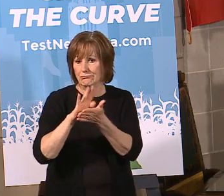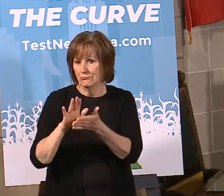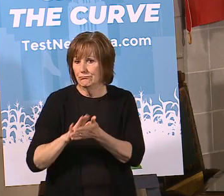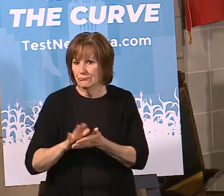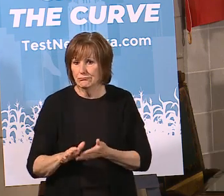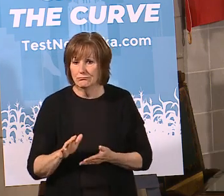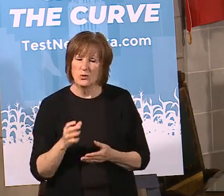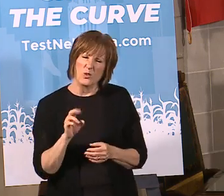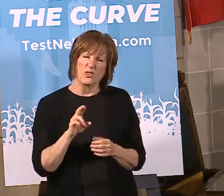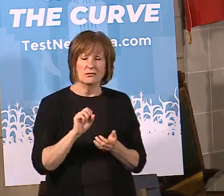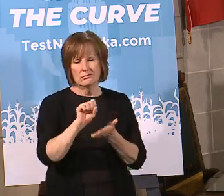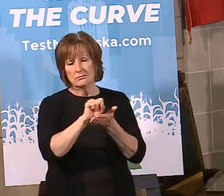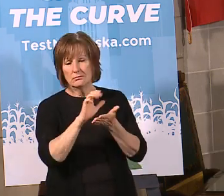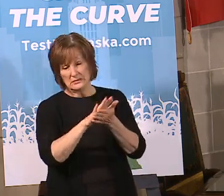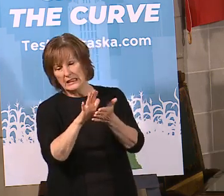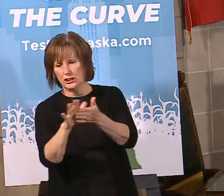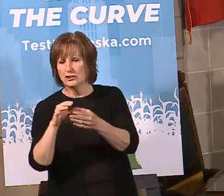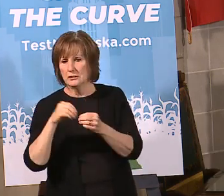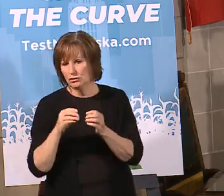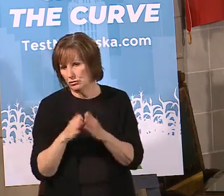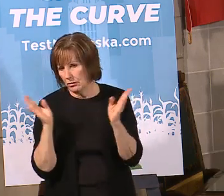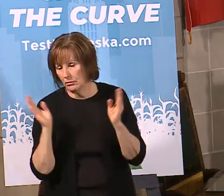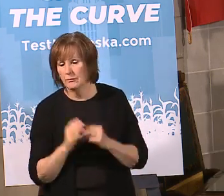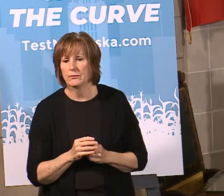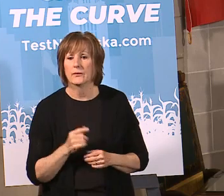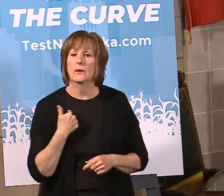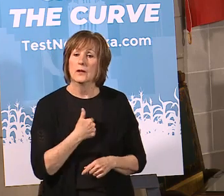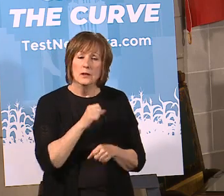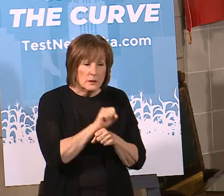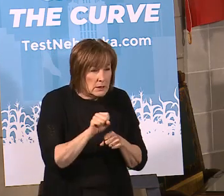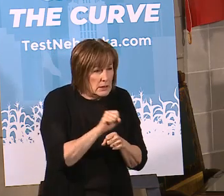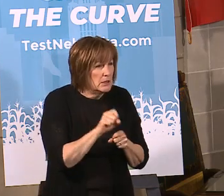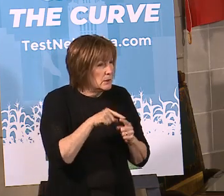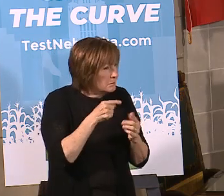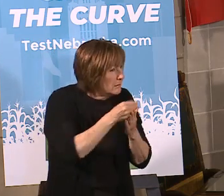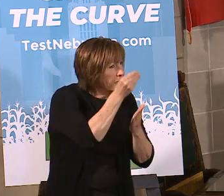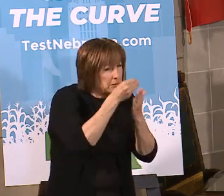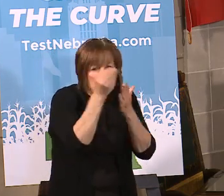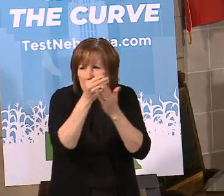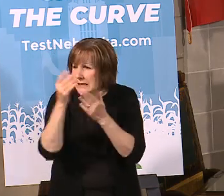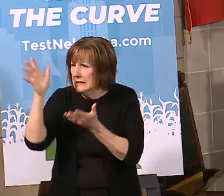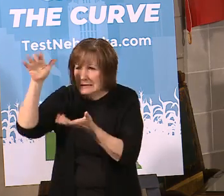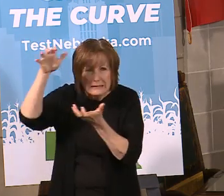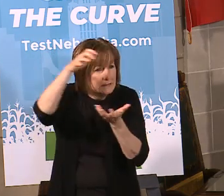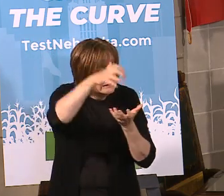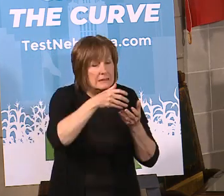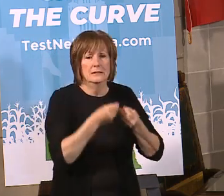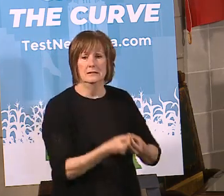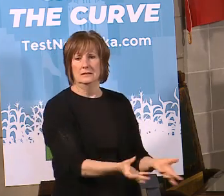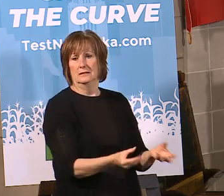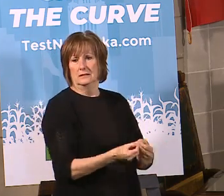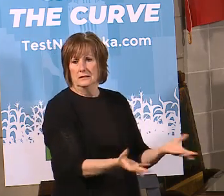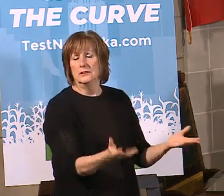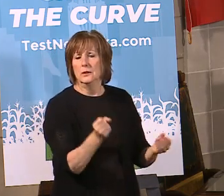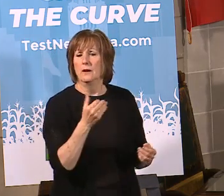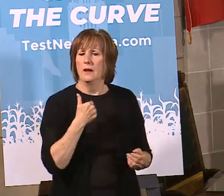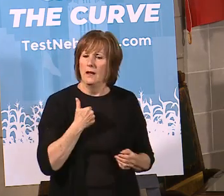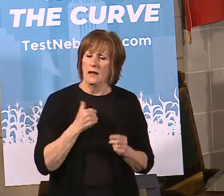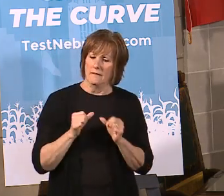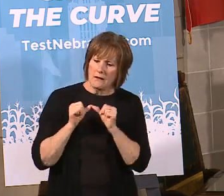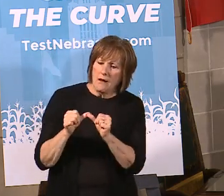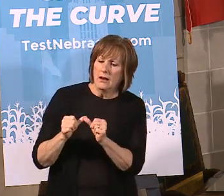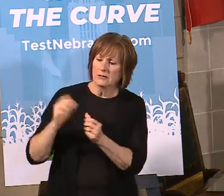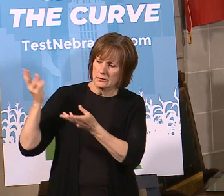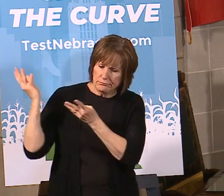sanitizer in general. So we've been working at the state to acquire it. We've been pushing it out to folks to make sure they've got that constant stream